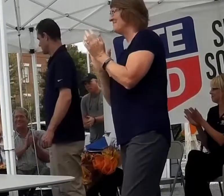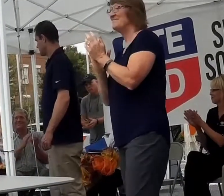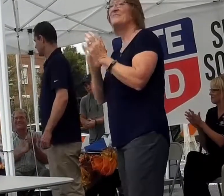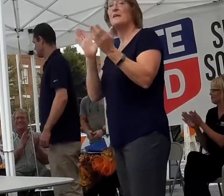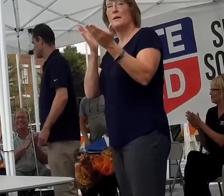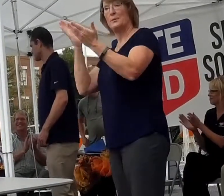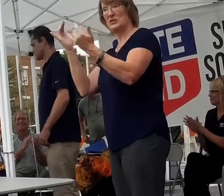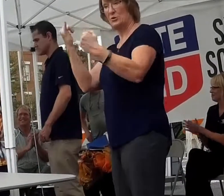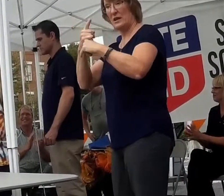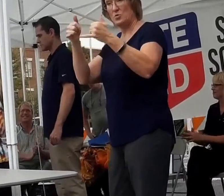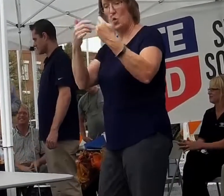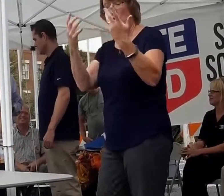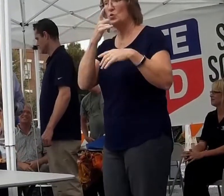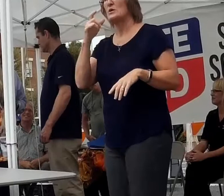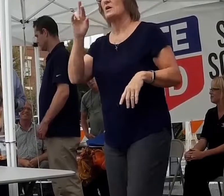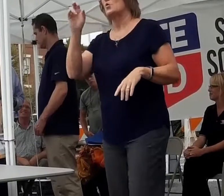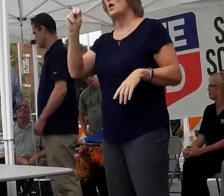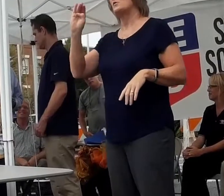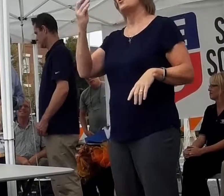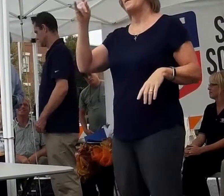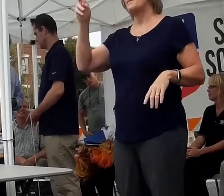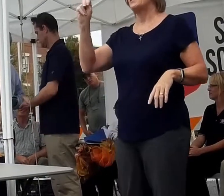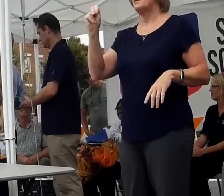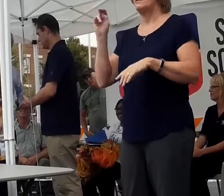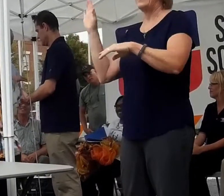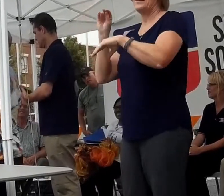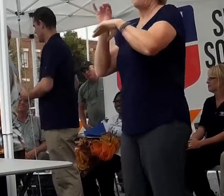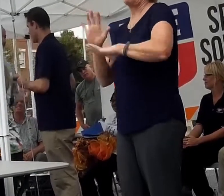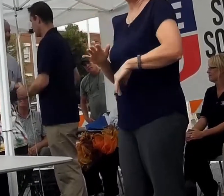Presenting today's award to Nathan is Ron Chapman, his VR counselor.